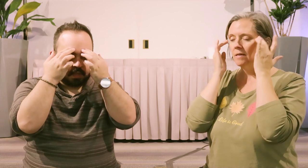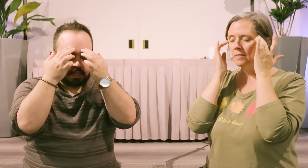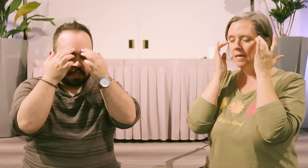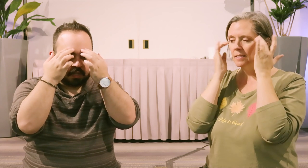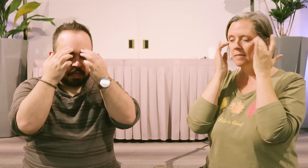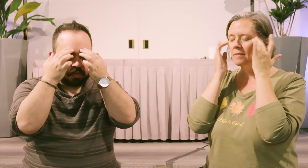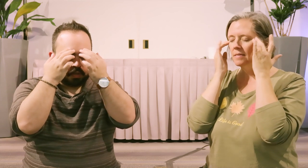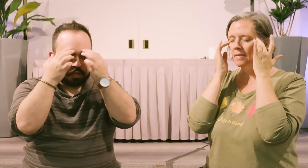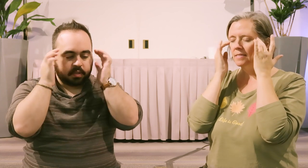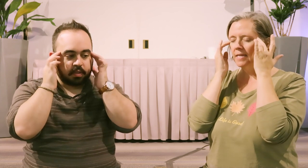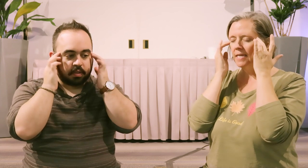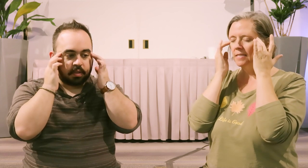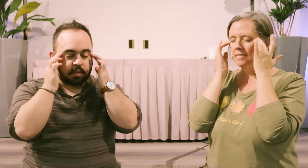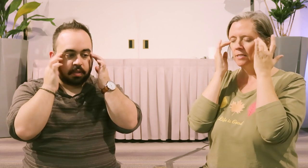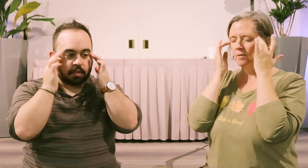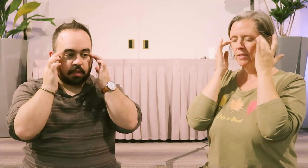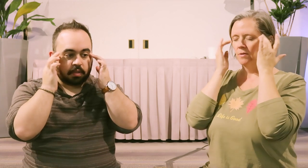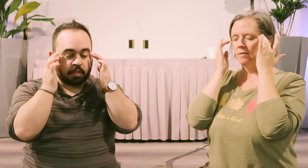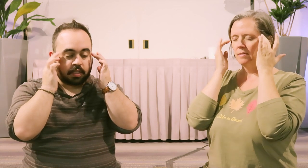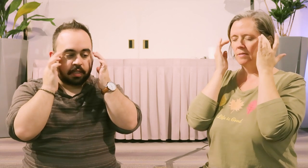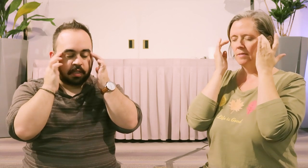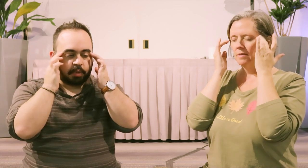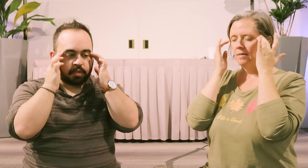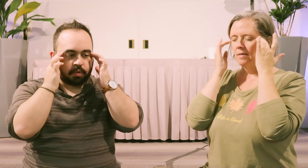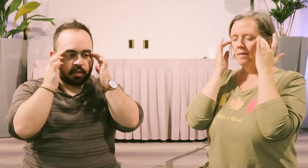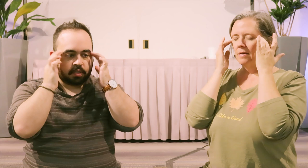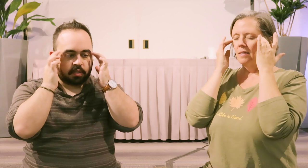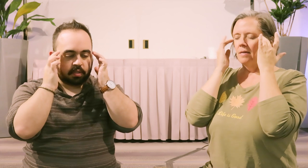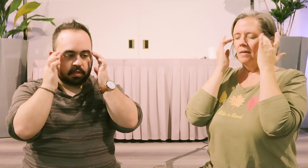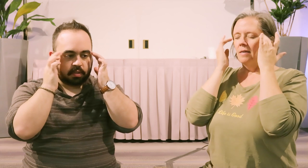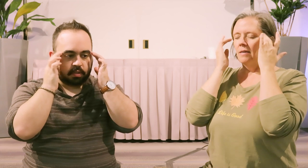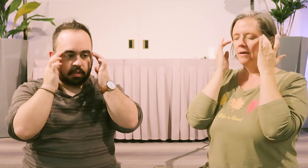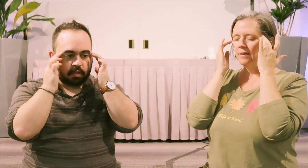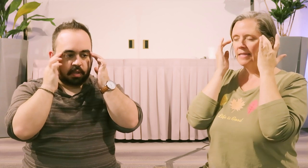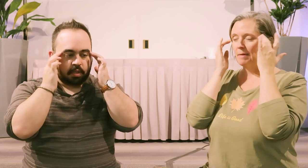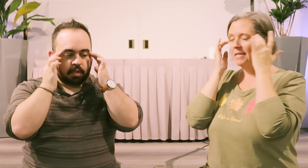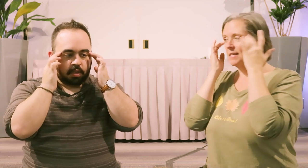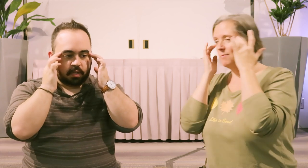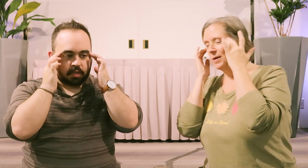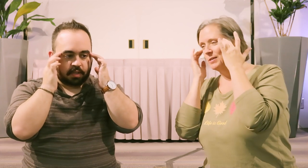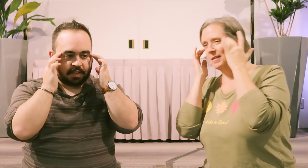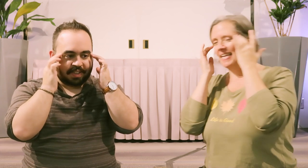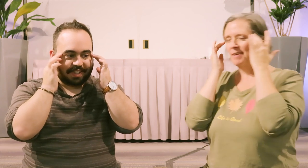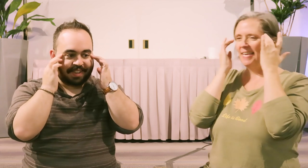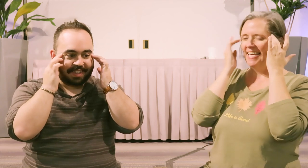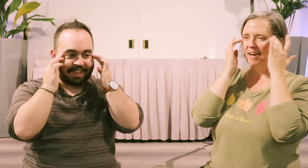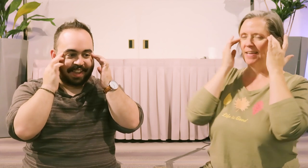This tension in my shoulders. This side of the eye. This tension in my shoulders. This tension in my shoulders. I think my side of the eye points are the ones that get me. Yeah.